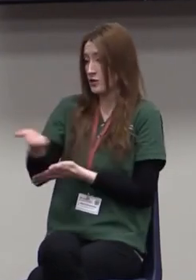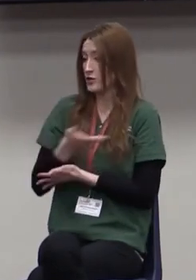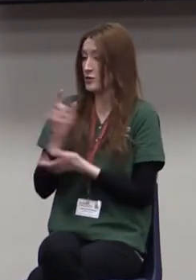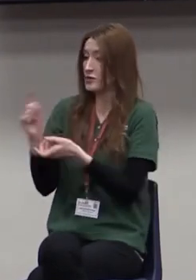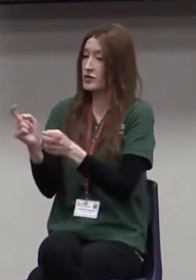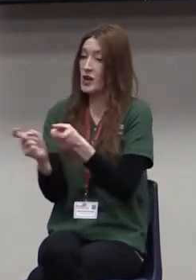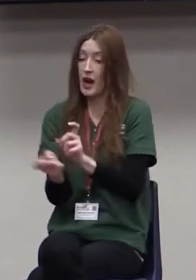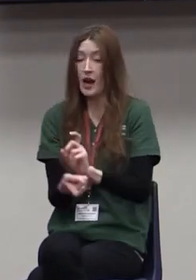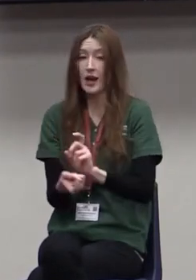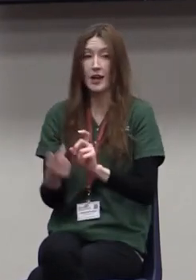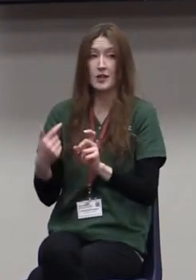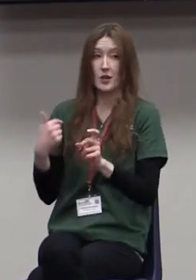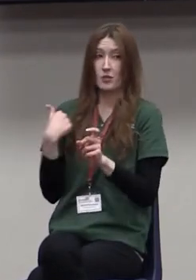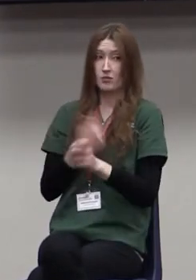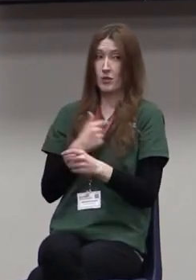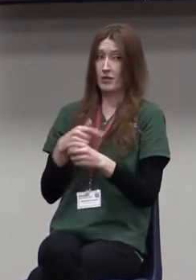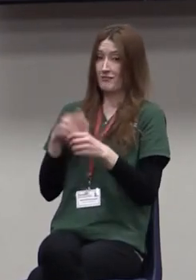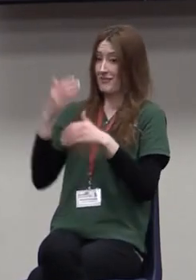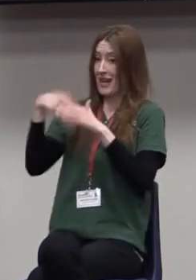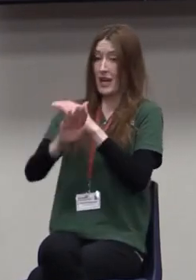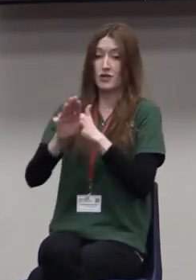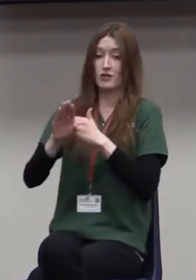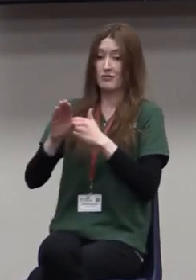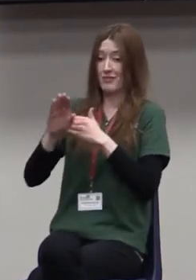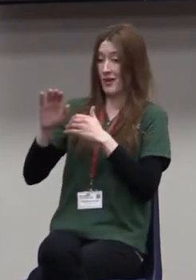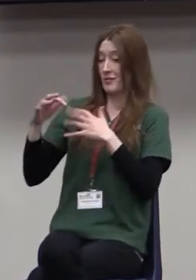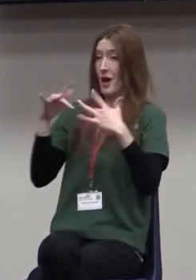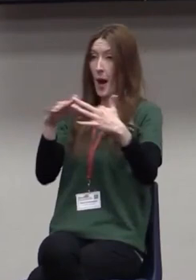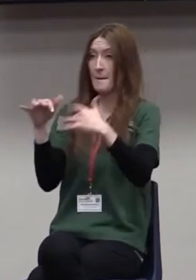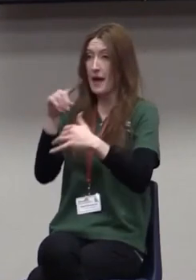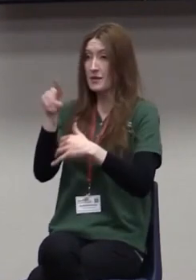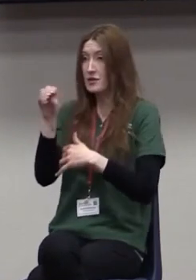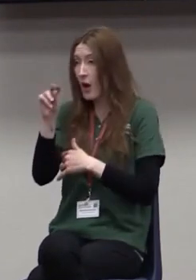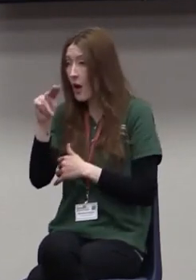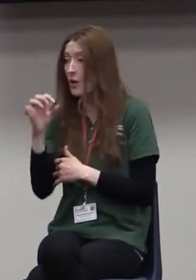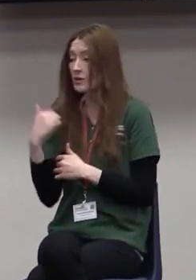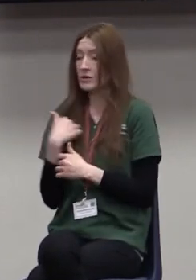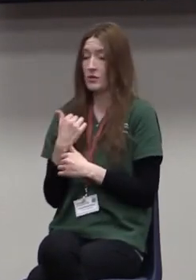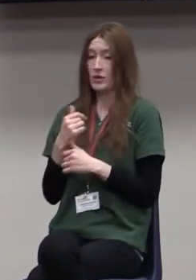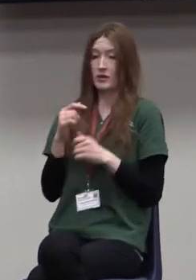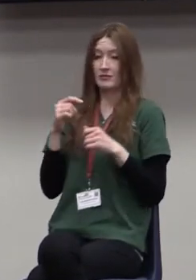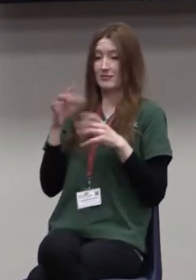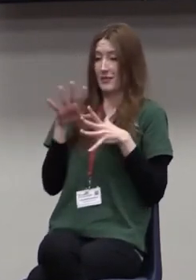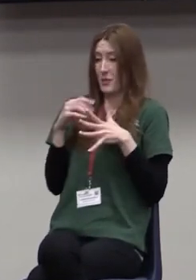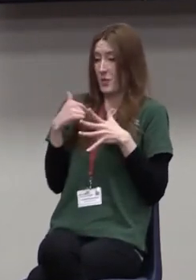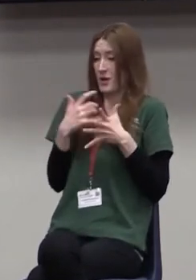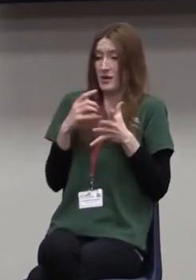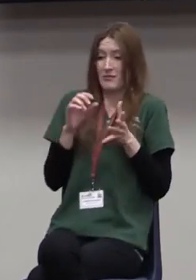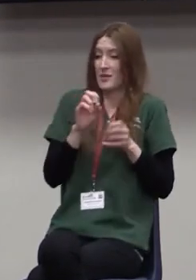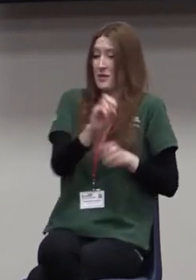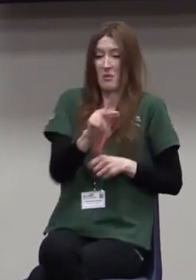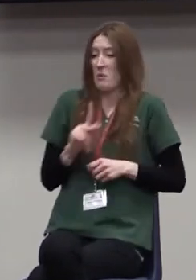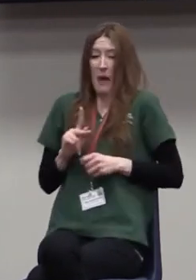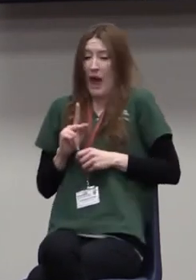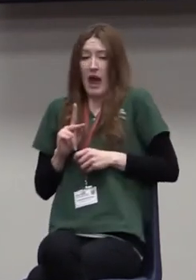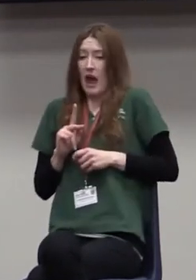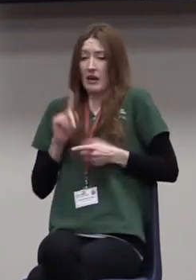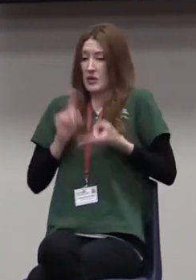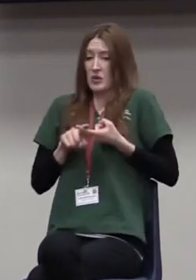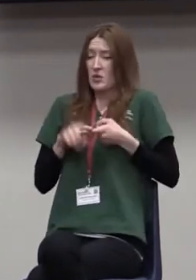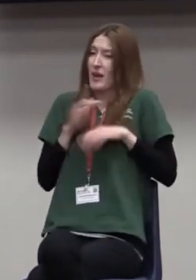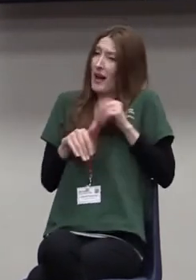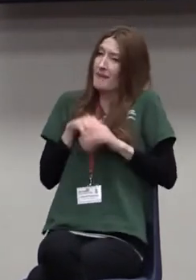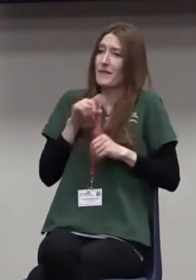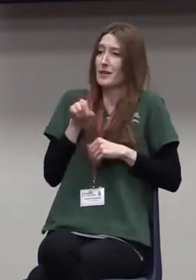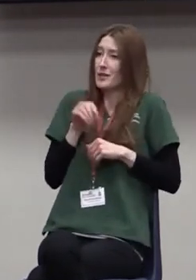involved in that conflict of the combat zone and trying to avoid going back into the comfort zone or going into the danger